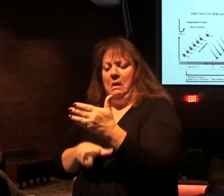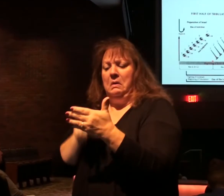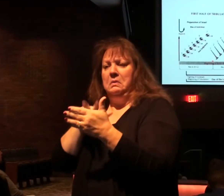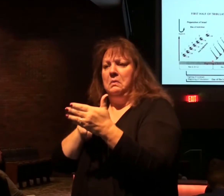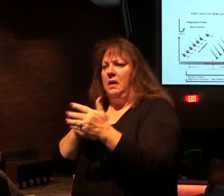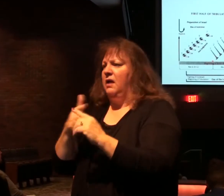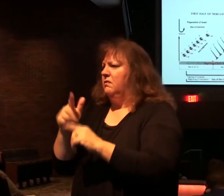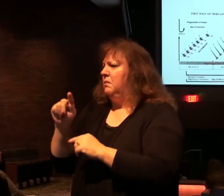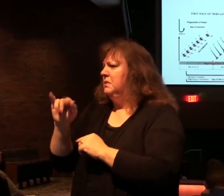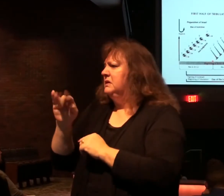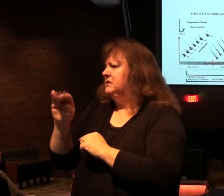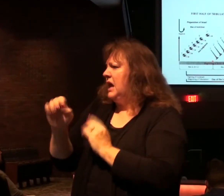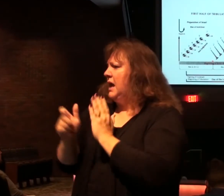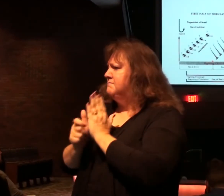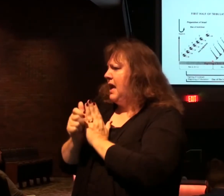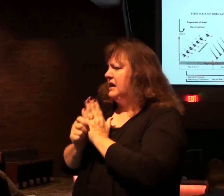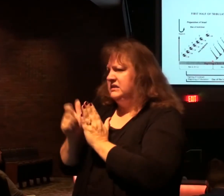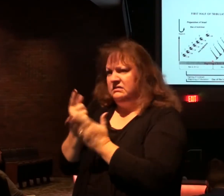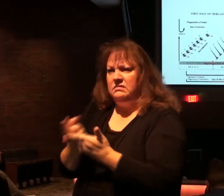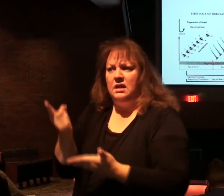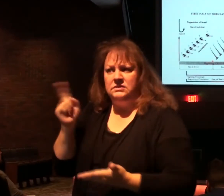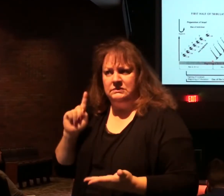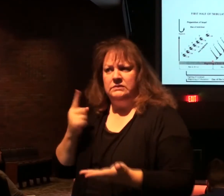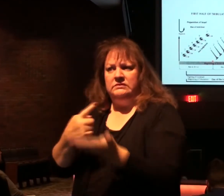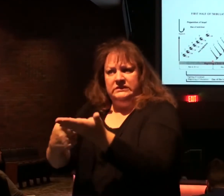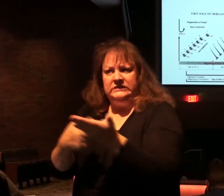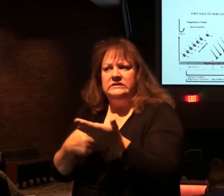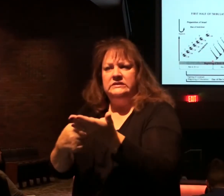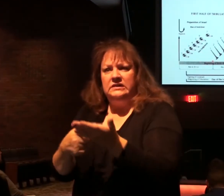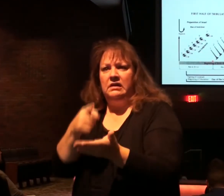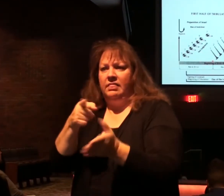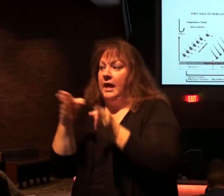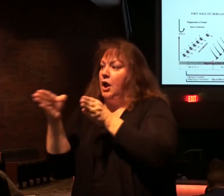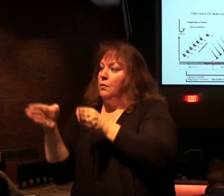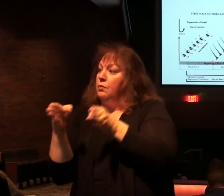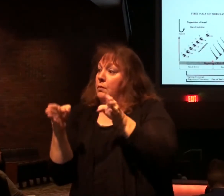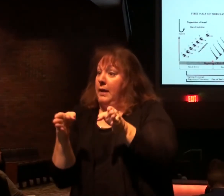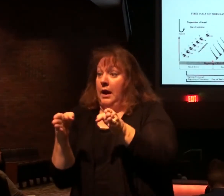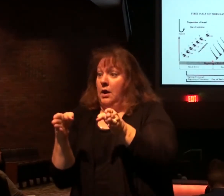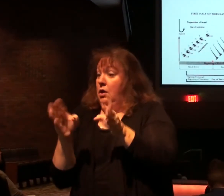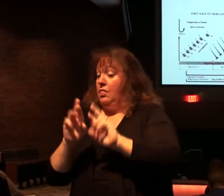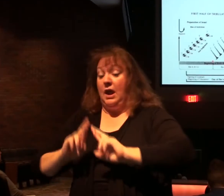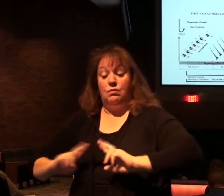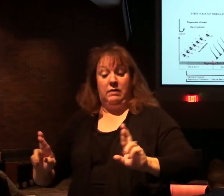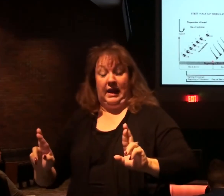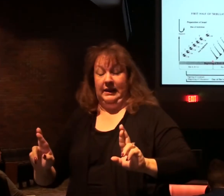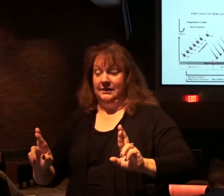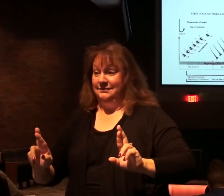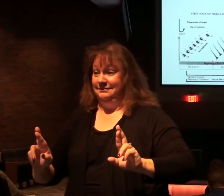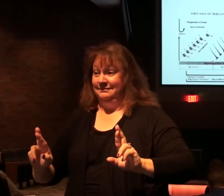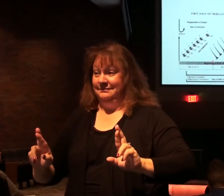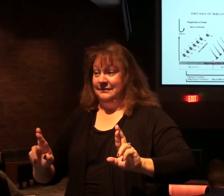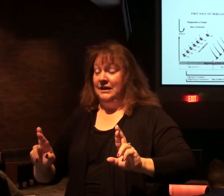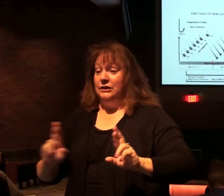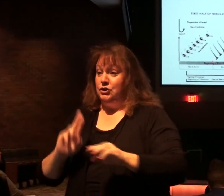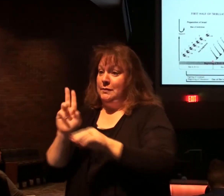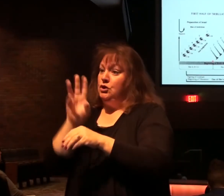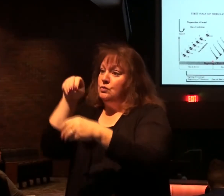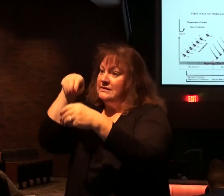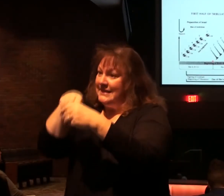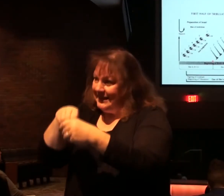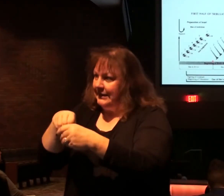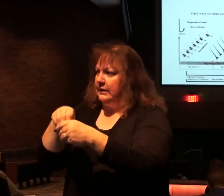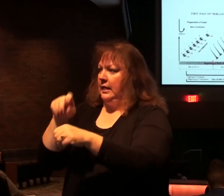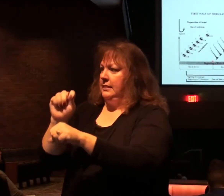Sacred News Magazine talking about the fact they have prepared items that are necessary to be used in the